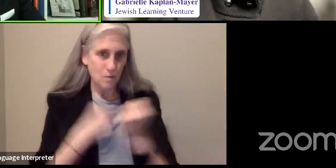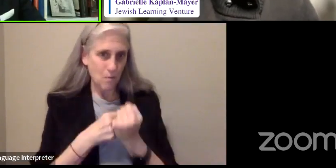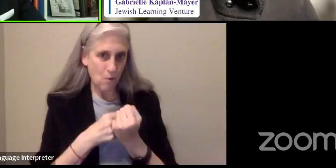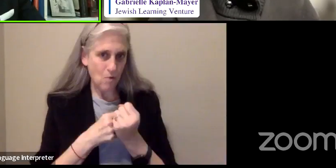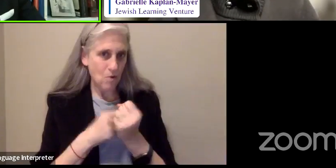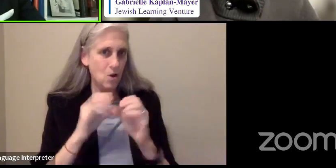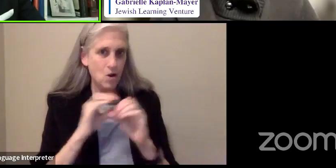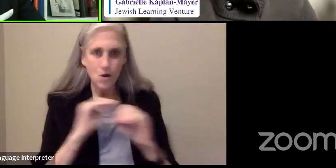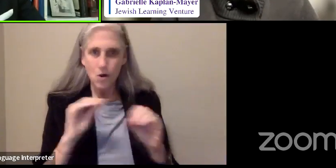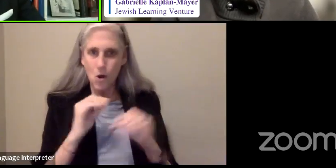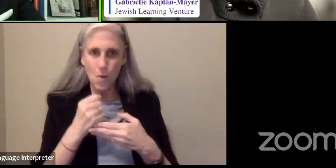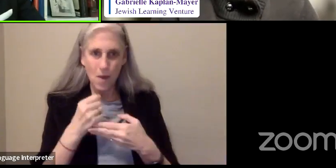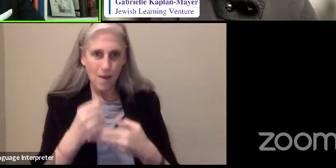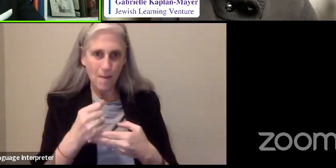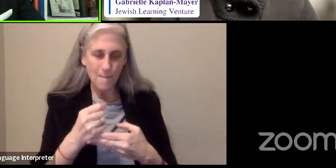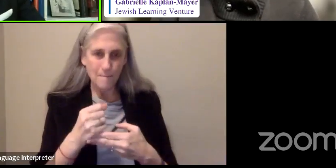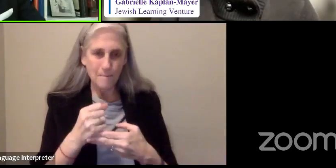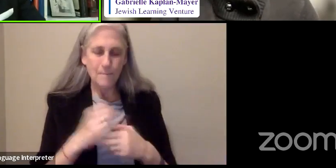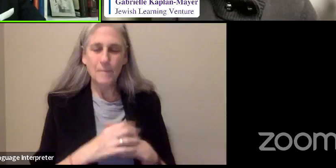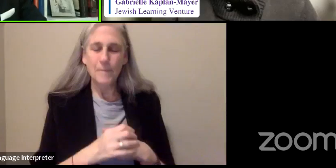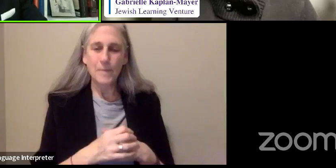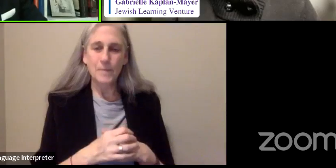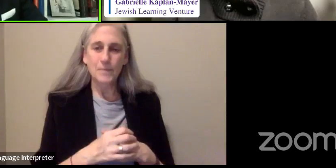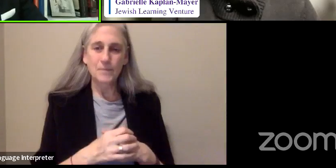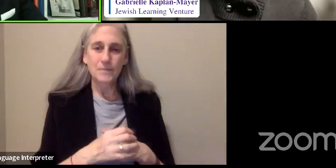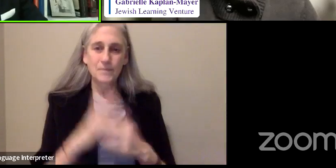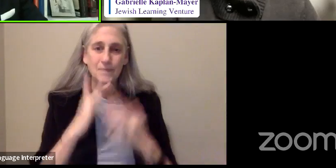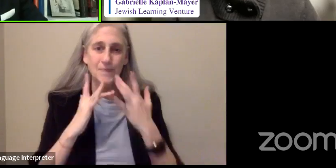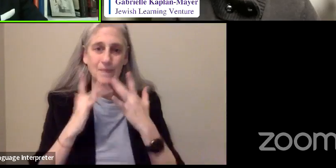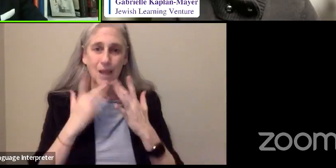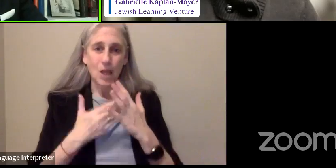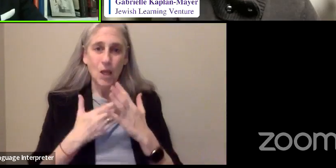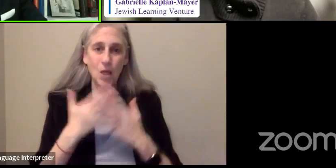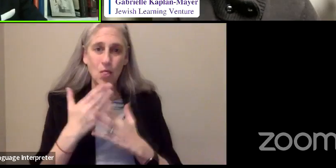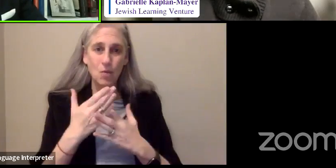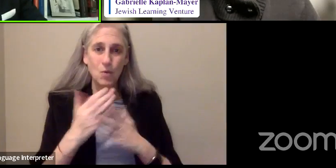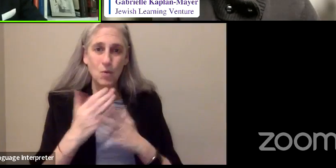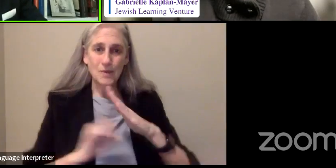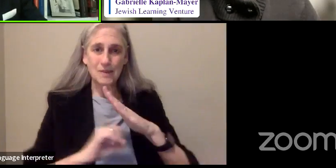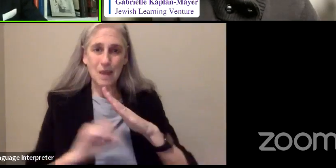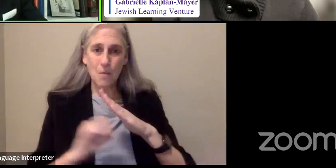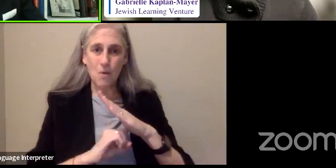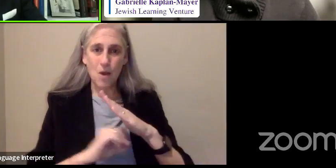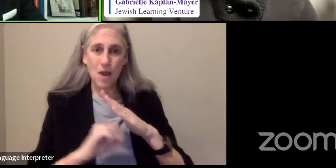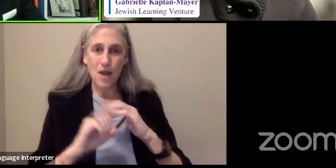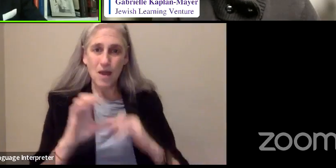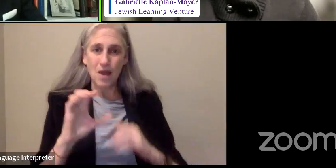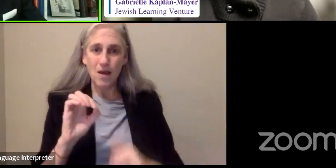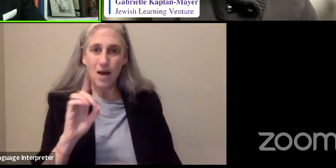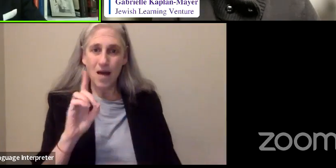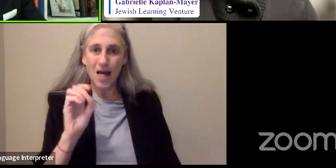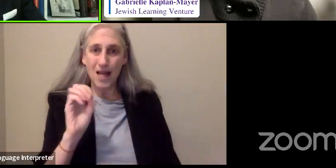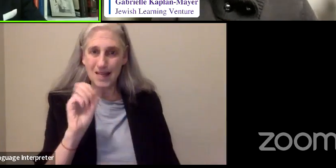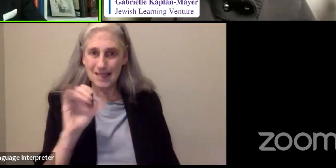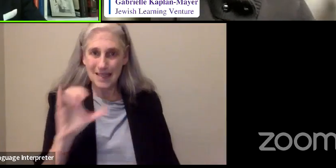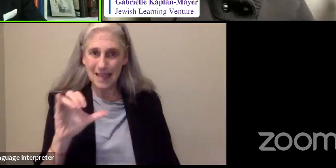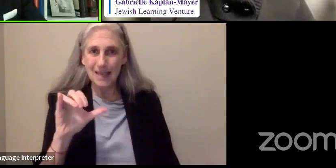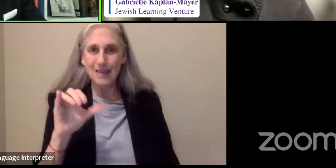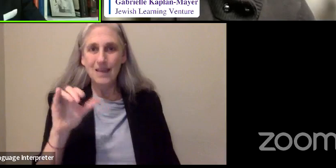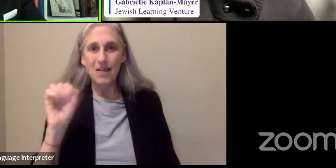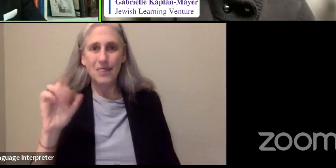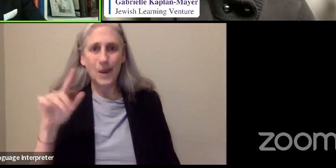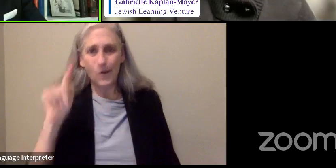After I got through the subway odyssey that Arthur concocted.